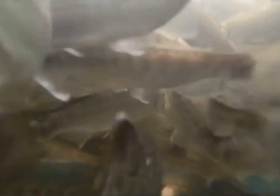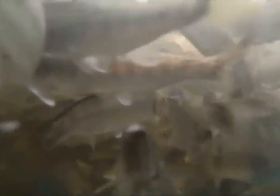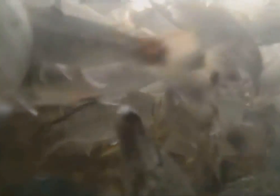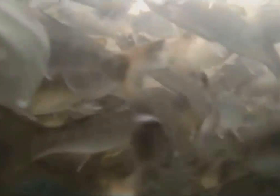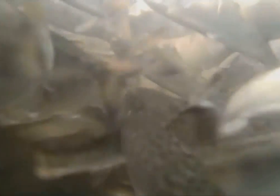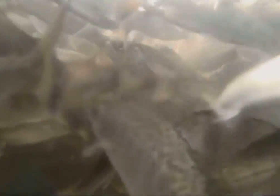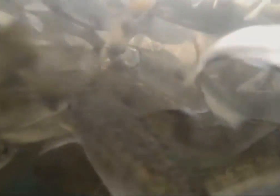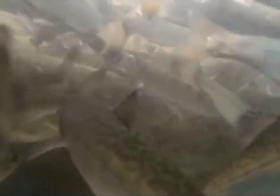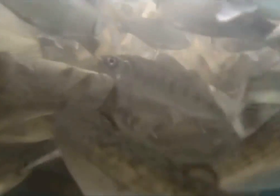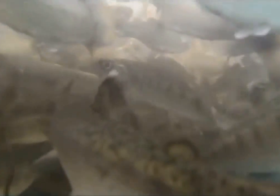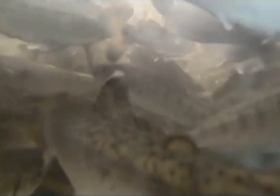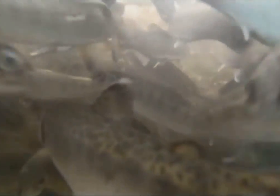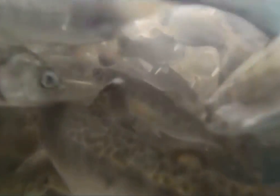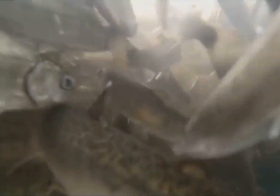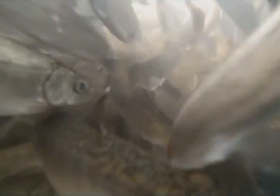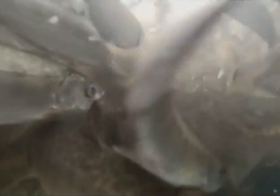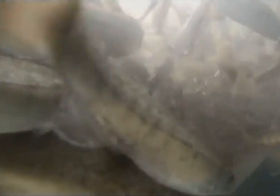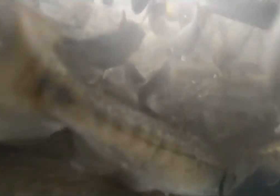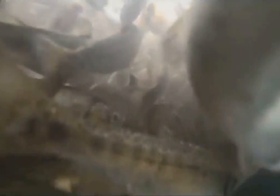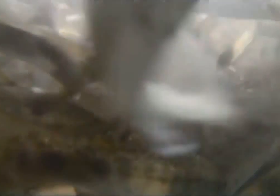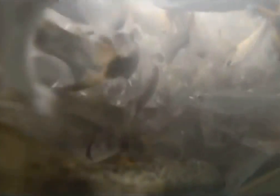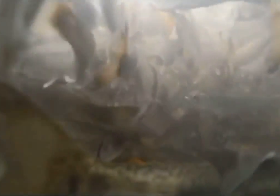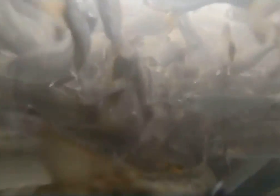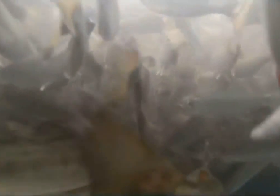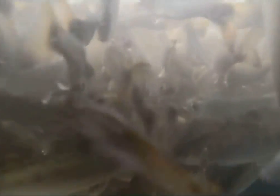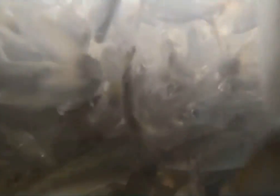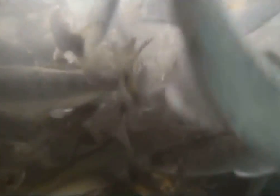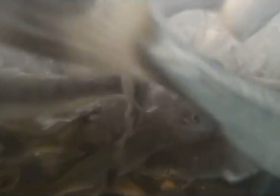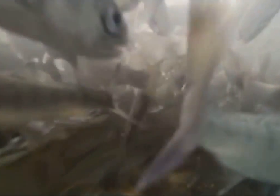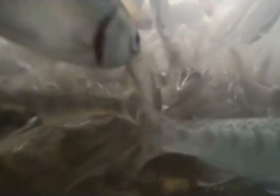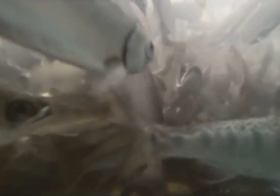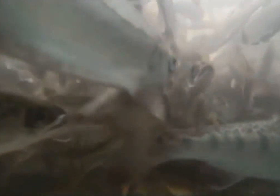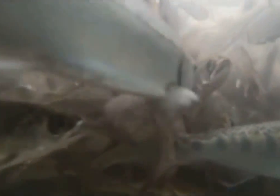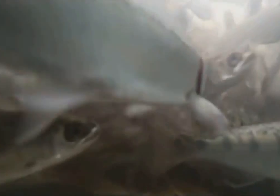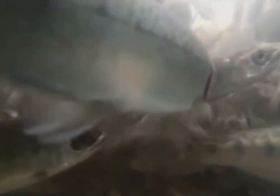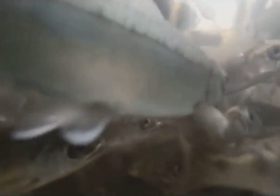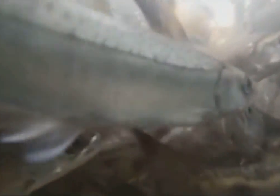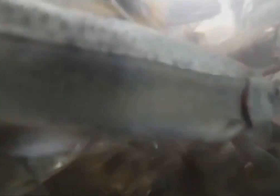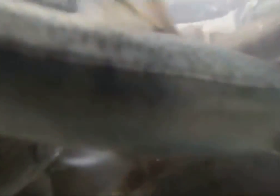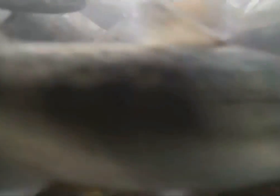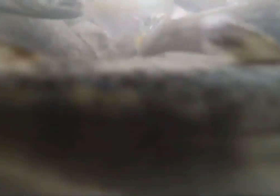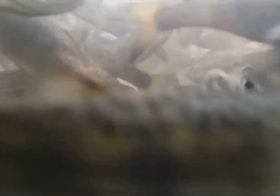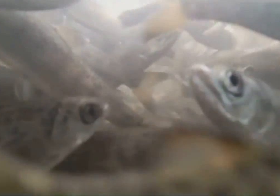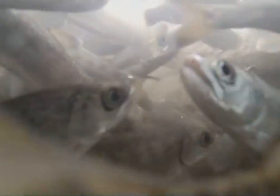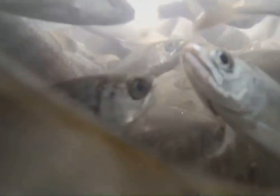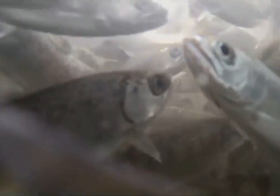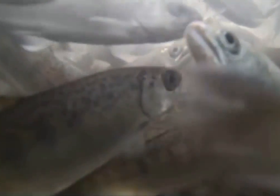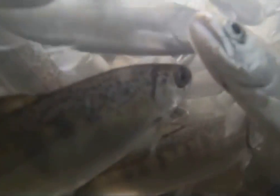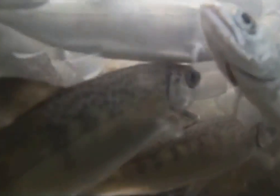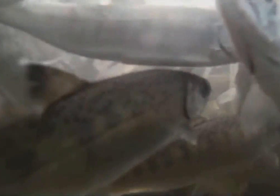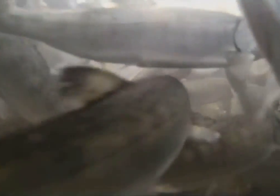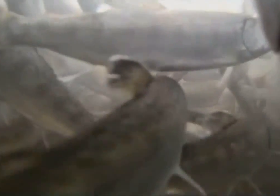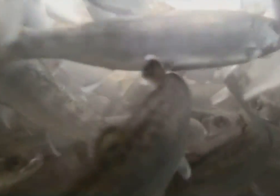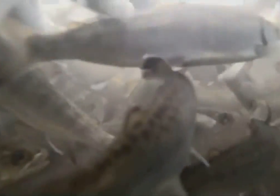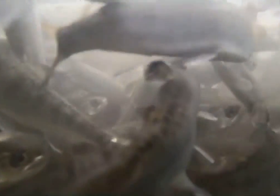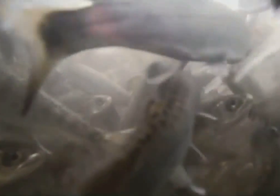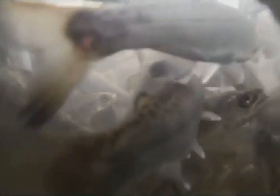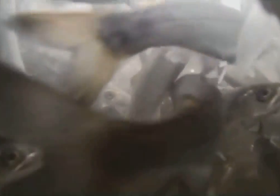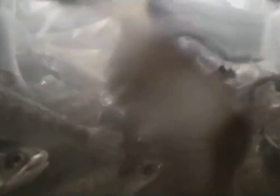And, the salmon at this point is called by the experts, a smolt. The smolt, or